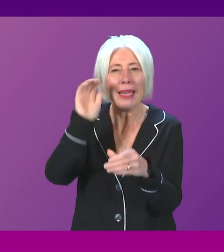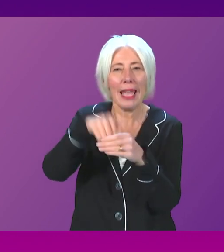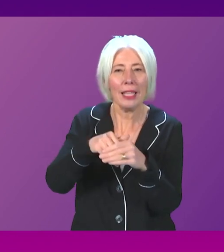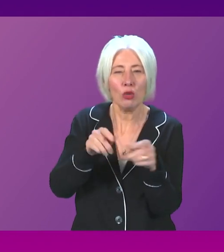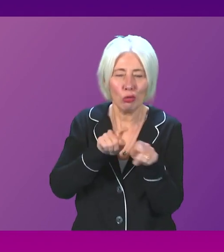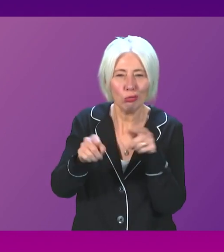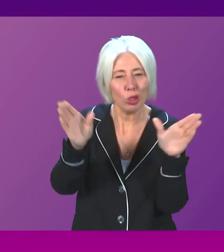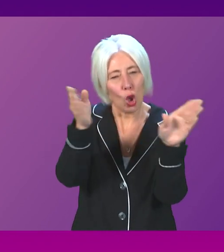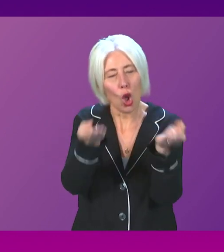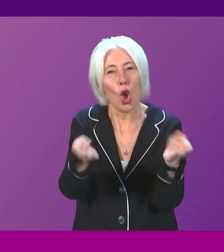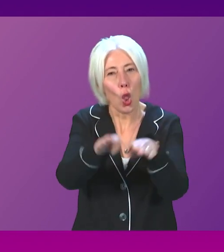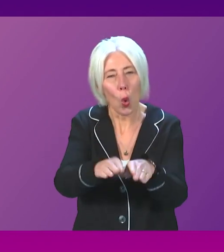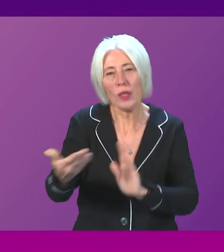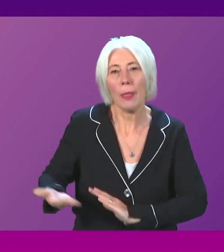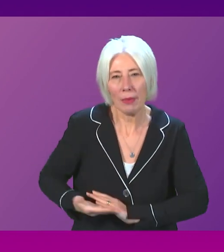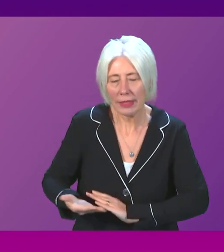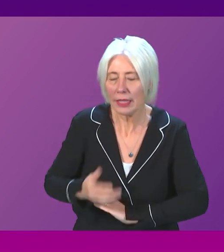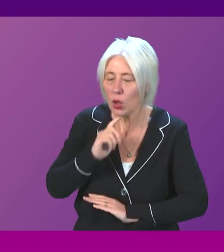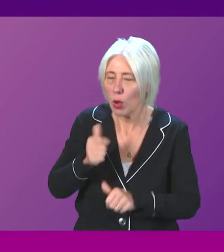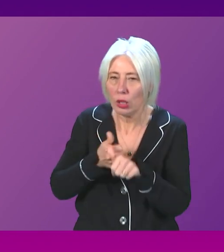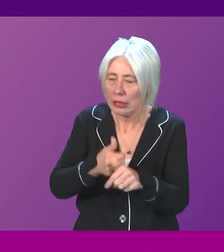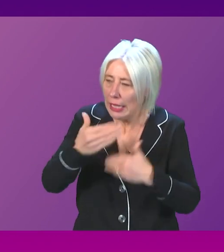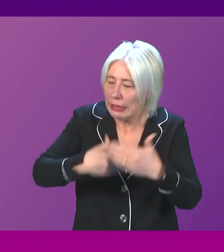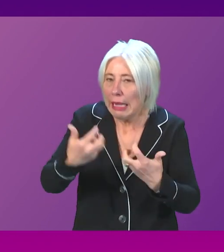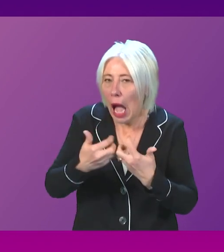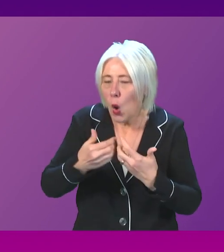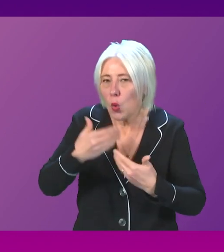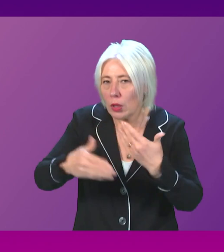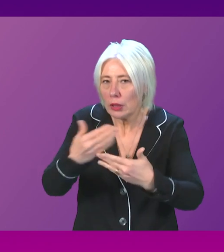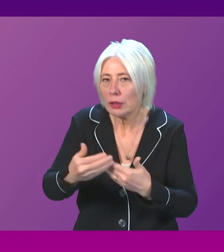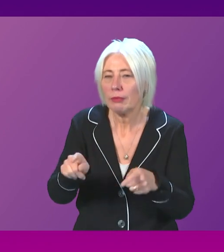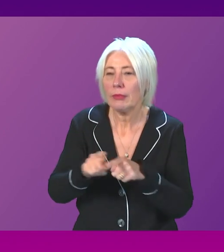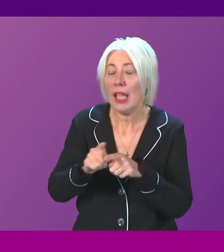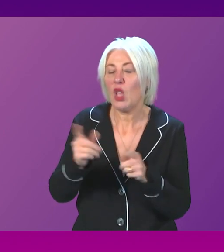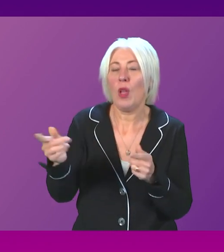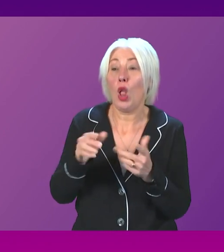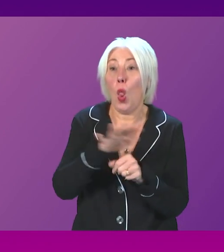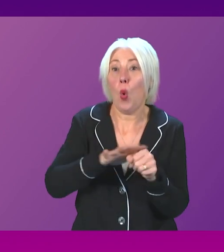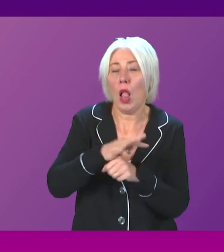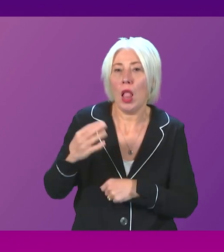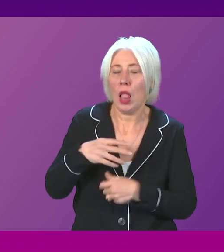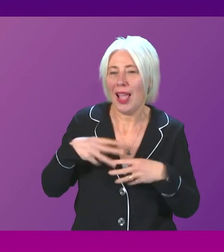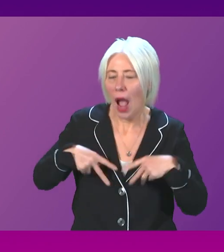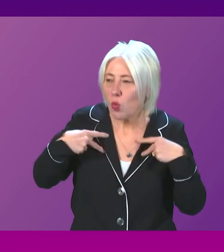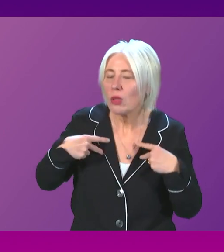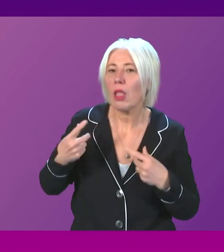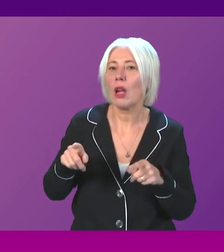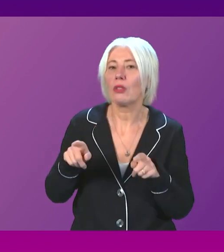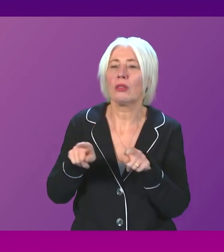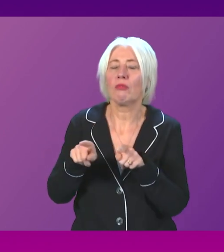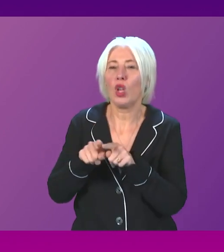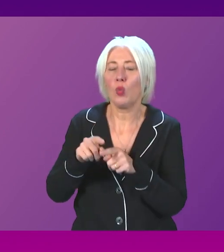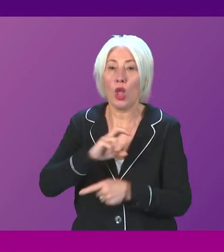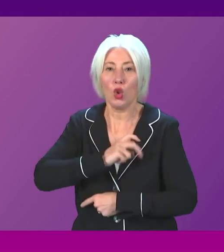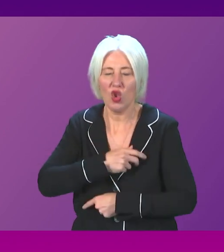forward. The Business Minister is providing regular updates to local elected representatives. He has spoken with Unite the Union today